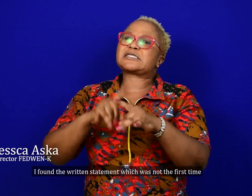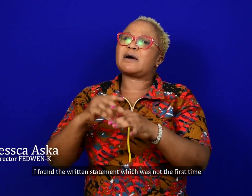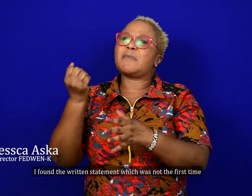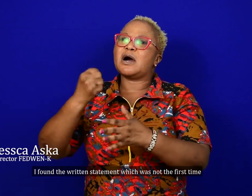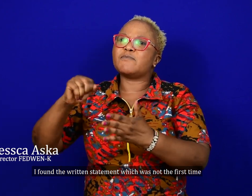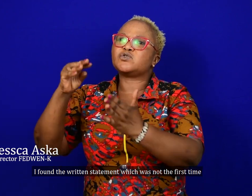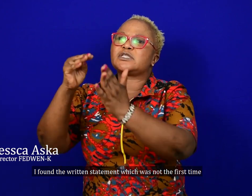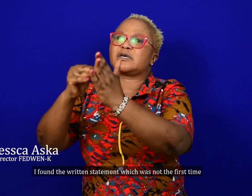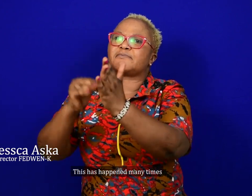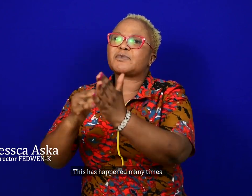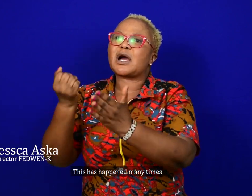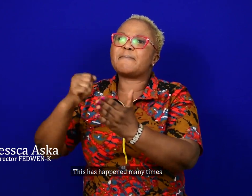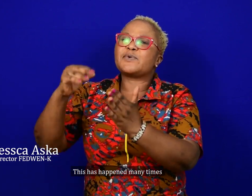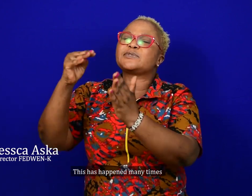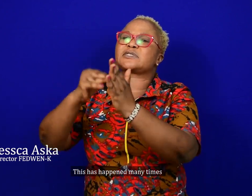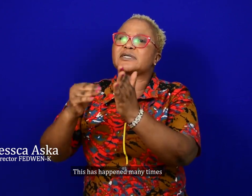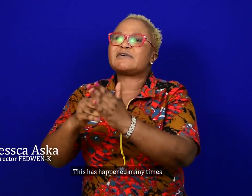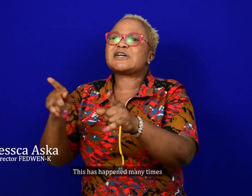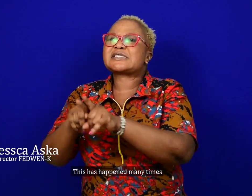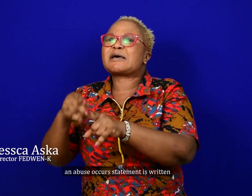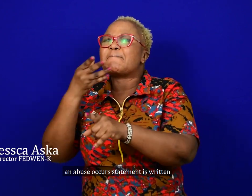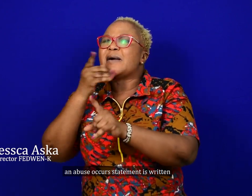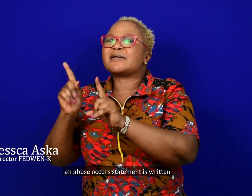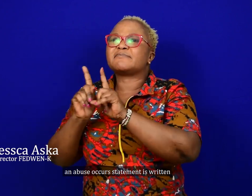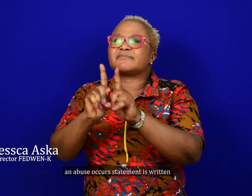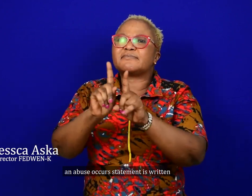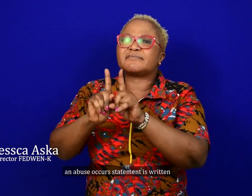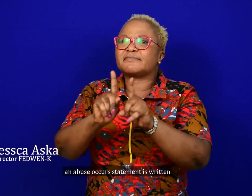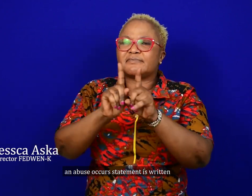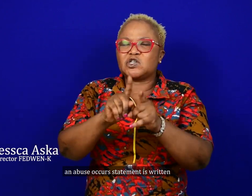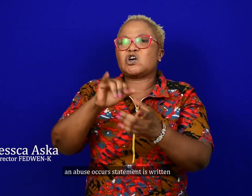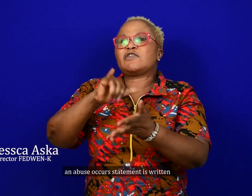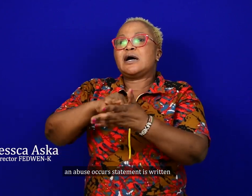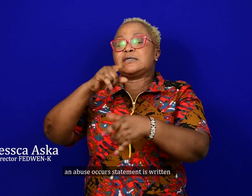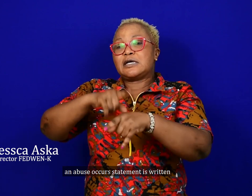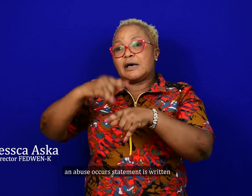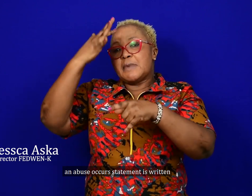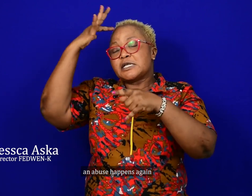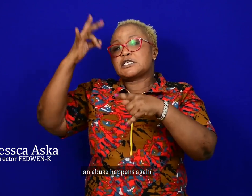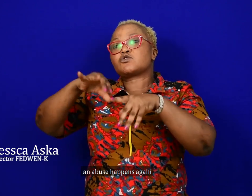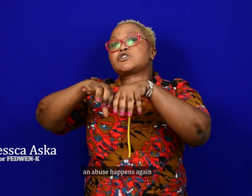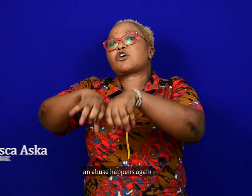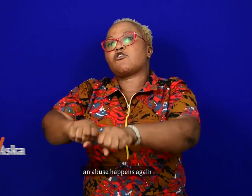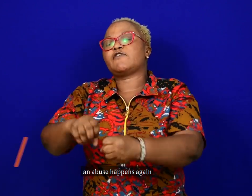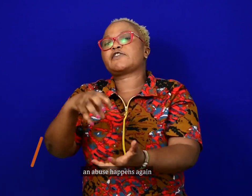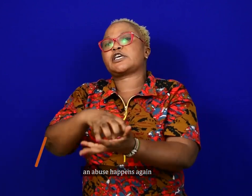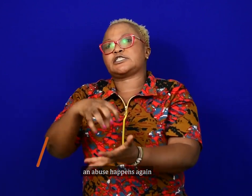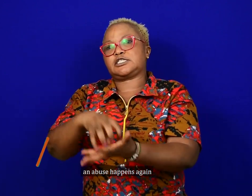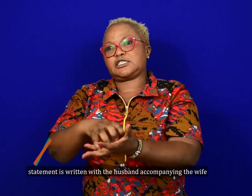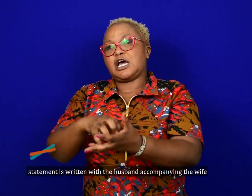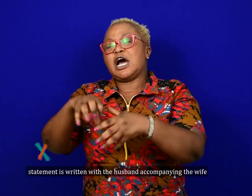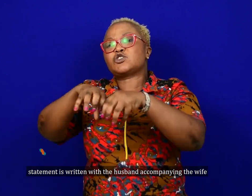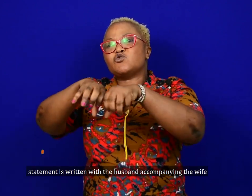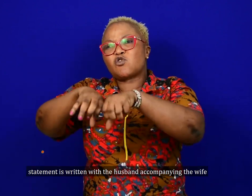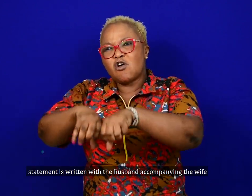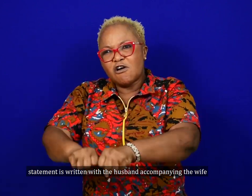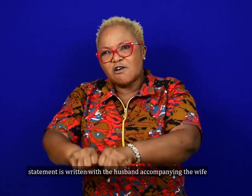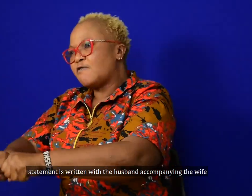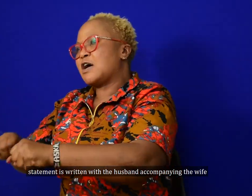first time. This had happened many times. An abuse occurs. The statement is written. An abuse occurs again. The statement is written with the husband